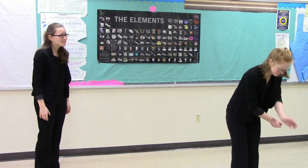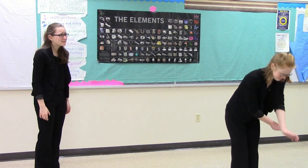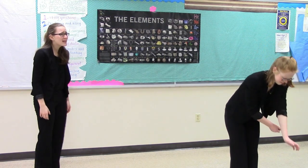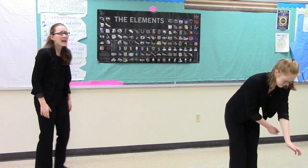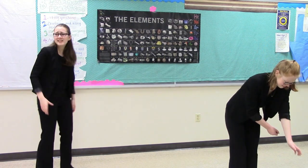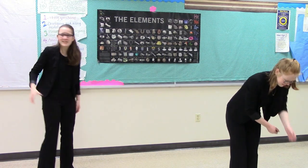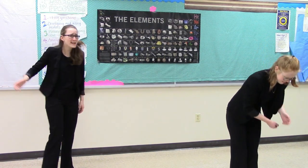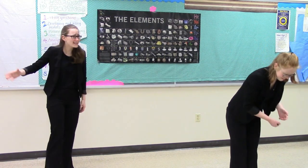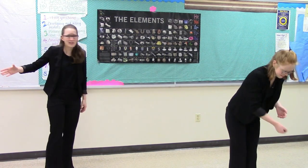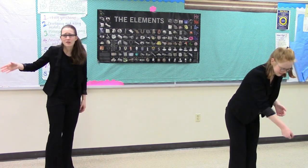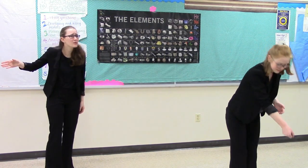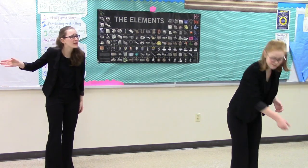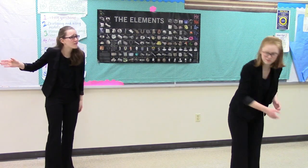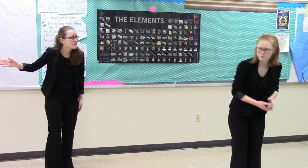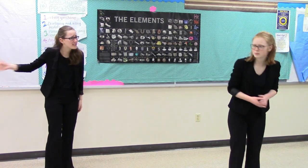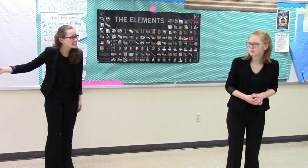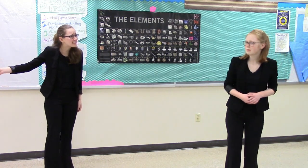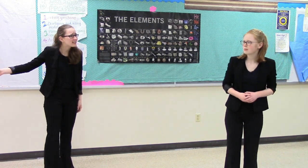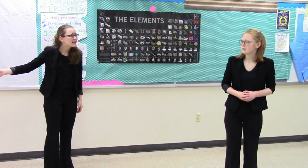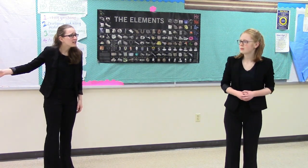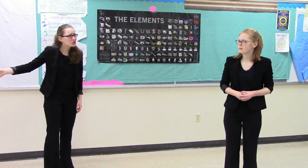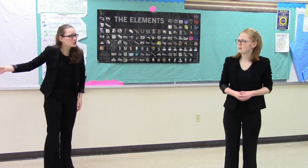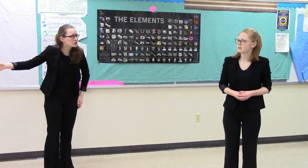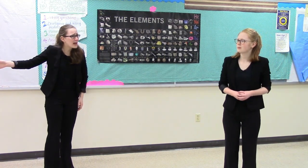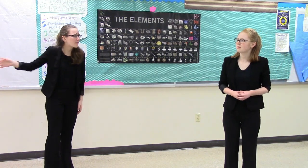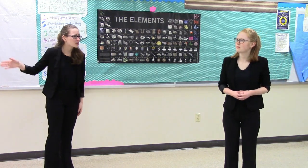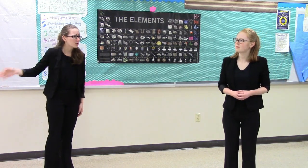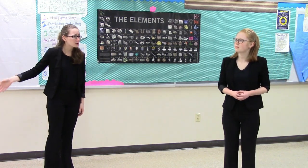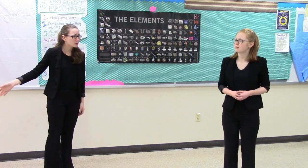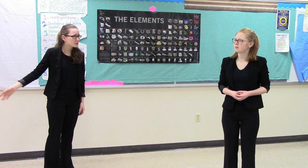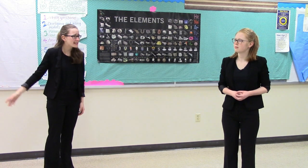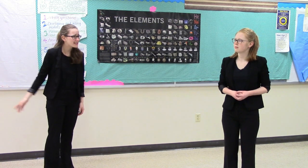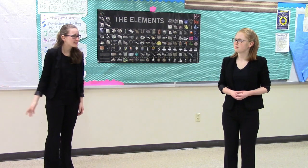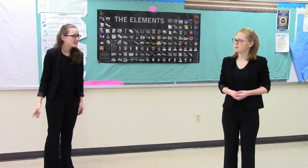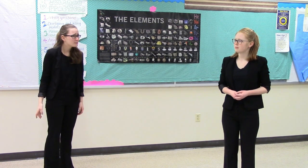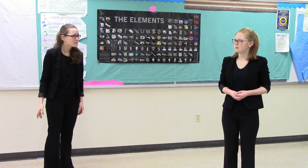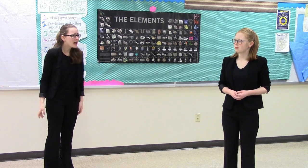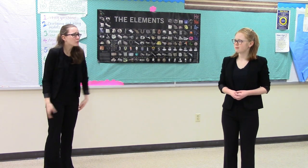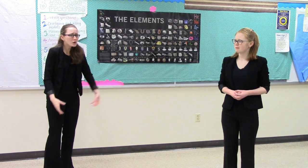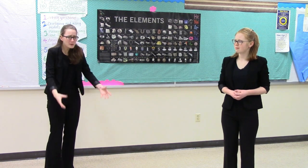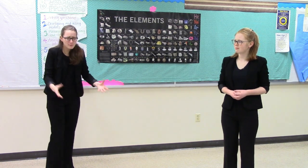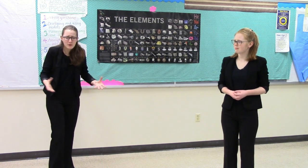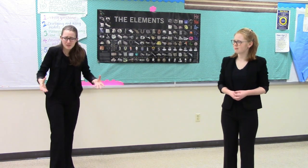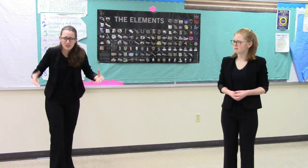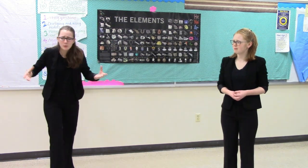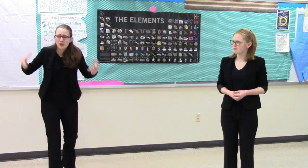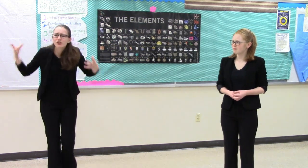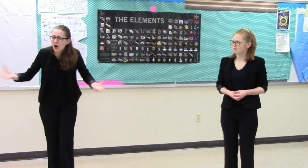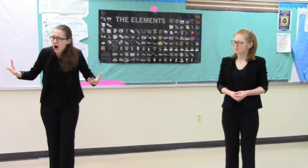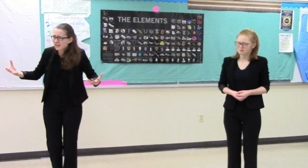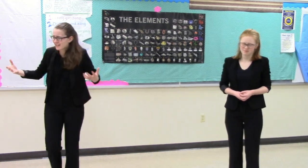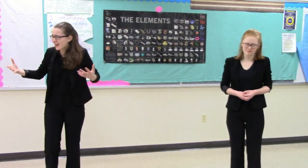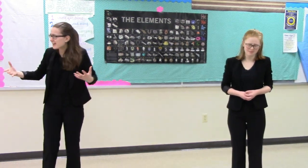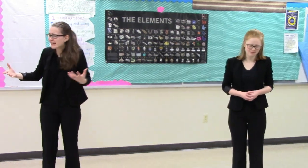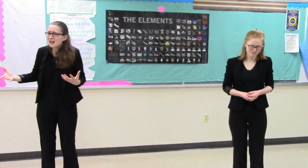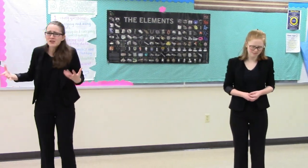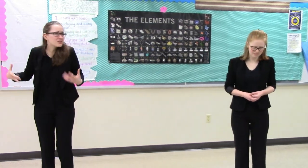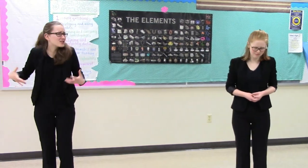And Stacy, she's only 15. She shouldn't have to go through this. And what are we supposed to do when you're gone? It's not like there's a